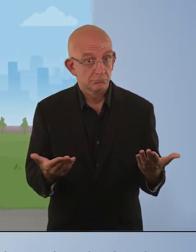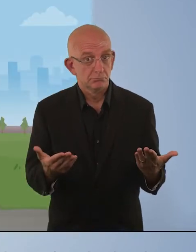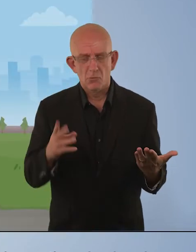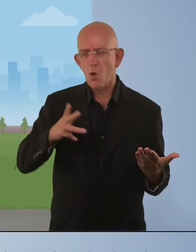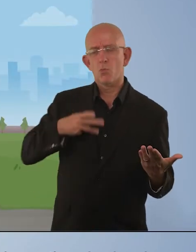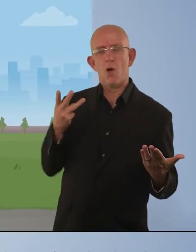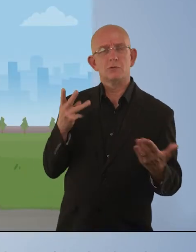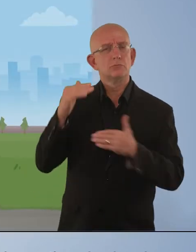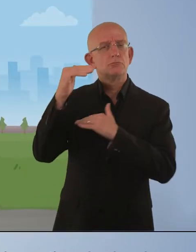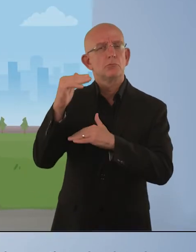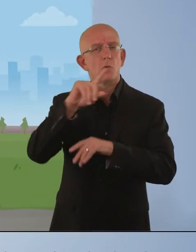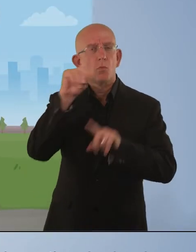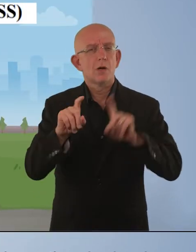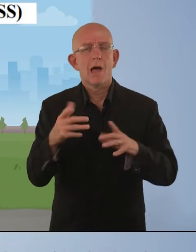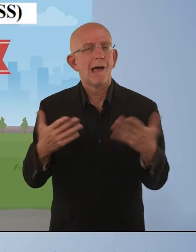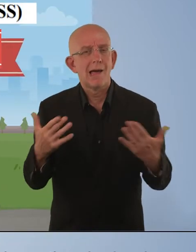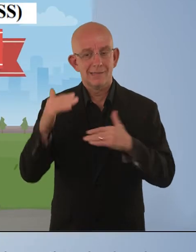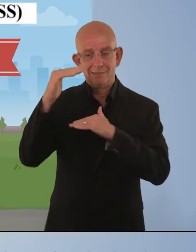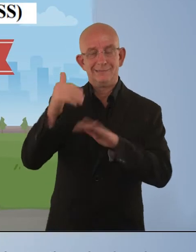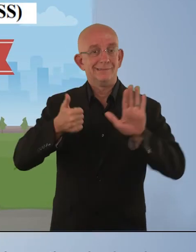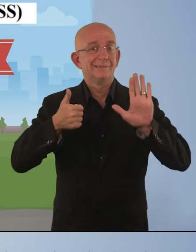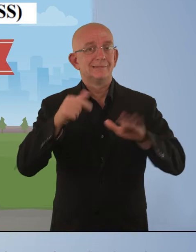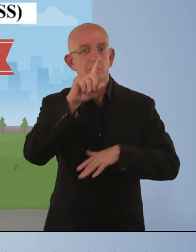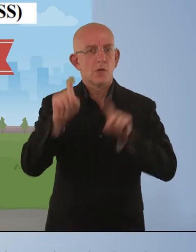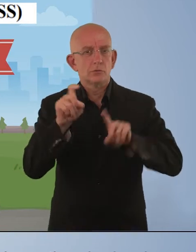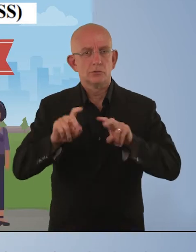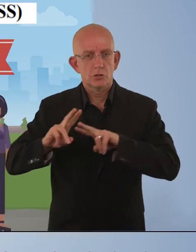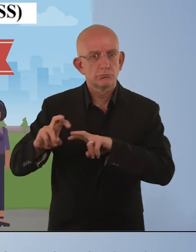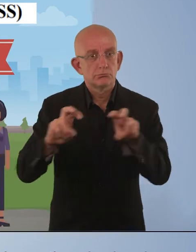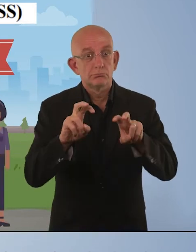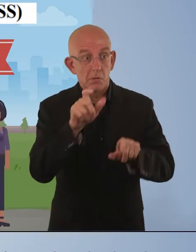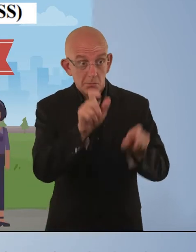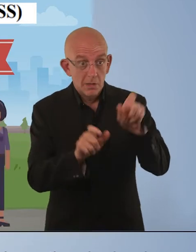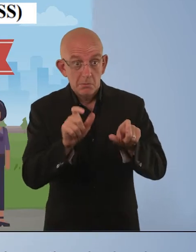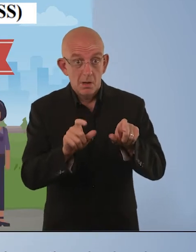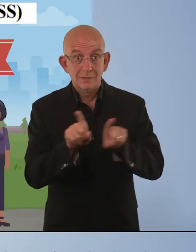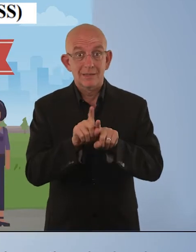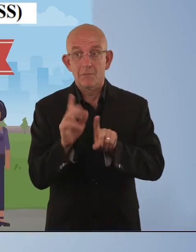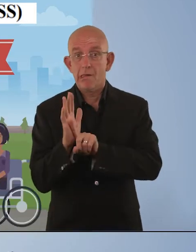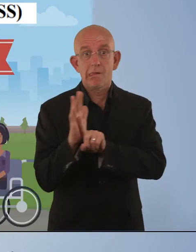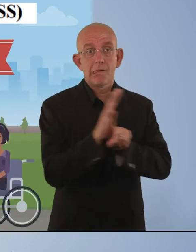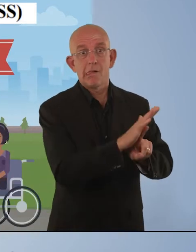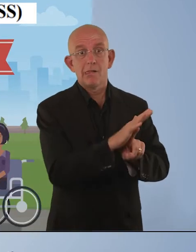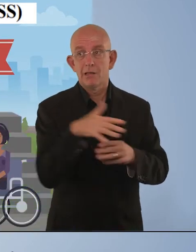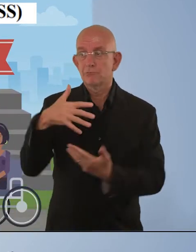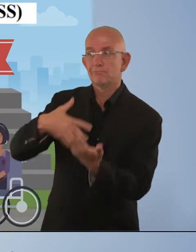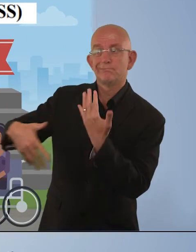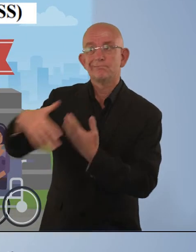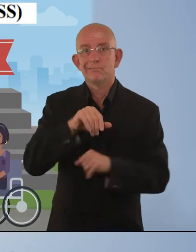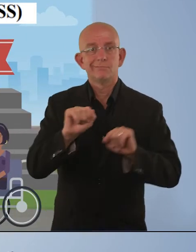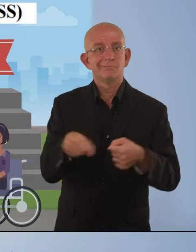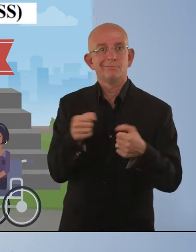The Washington Group Short Set is a set of six questions developed to identify people at risk of exclusion because of functional